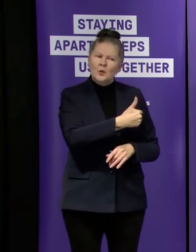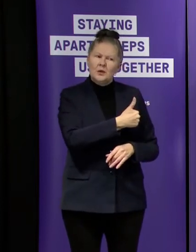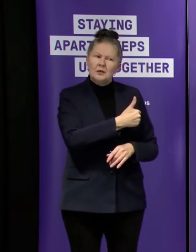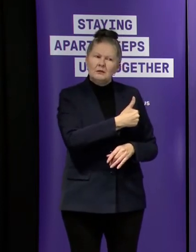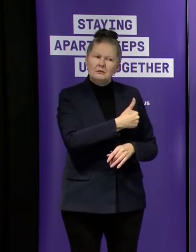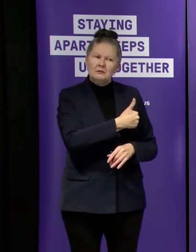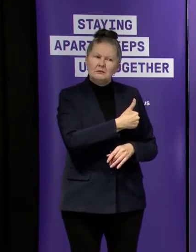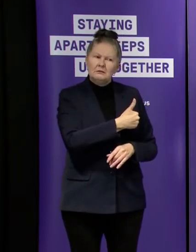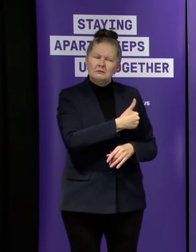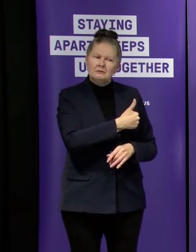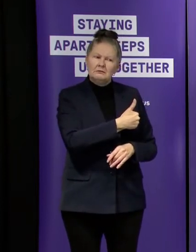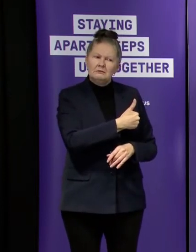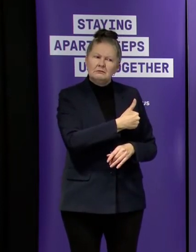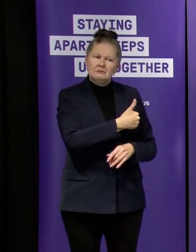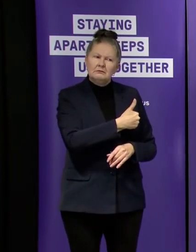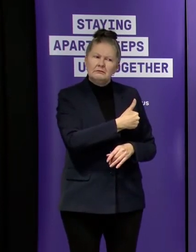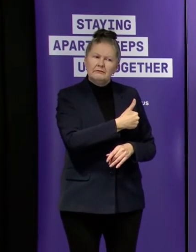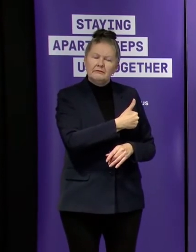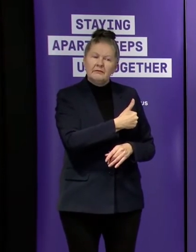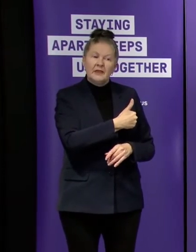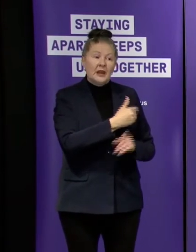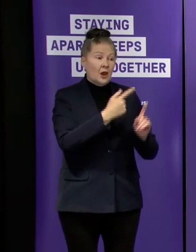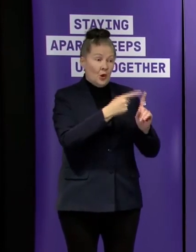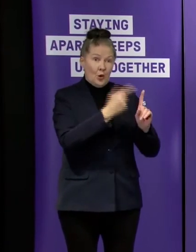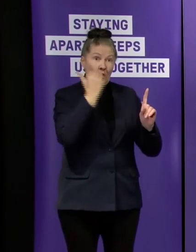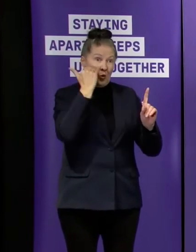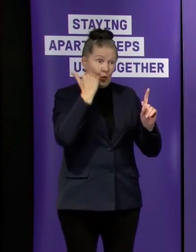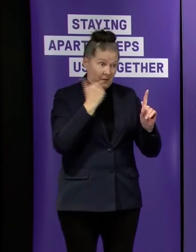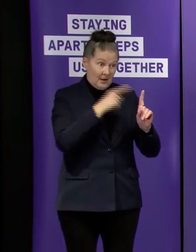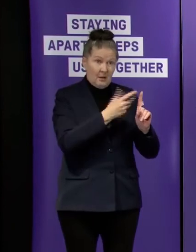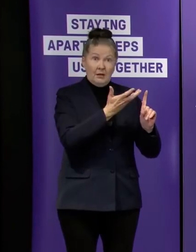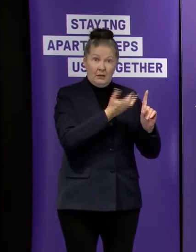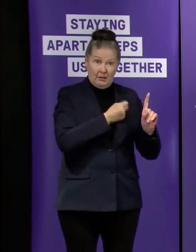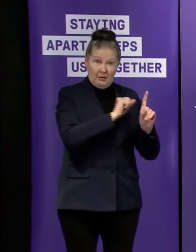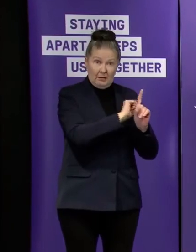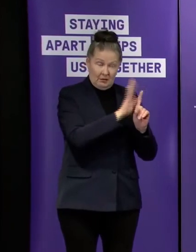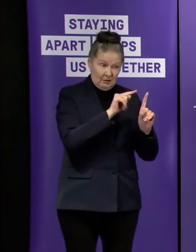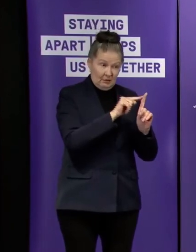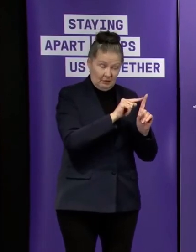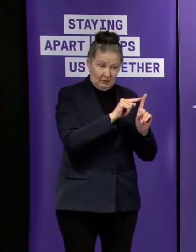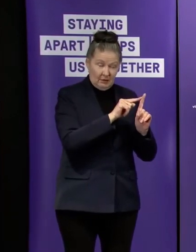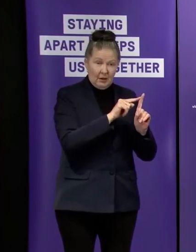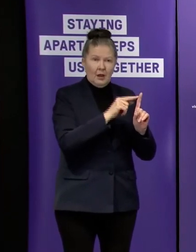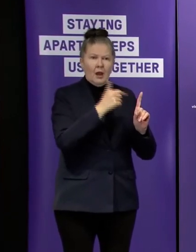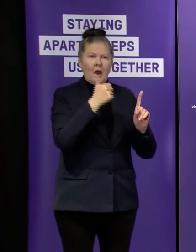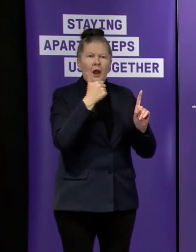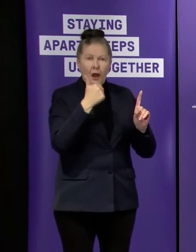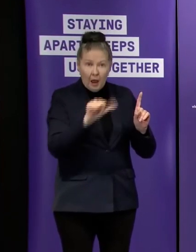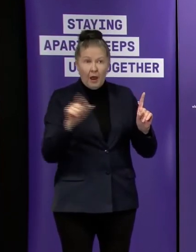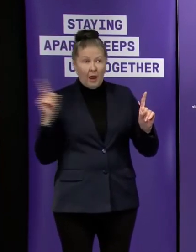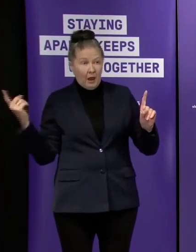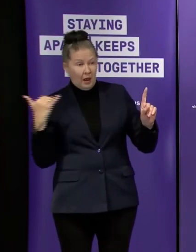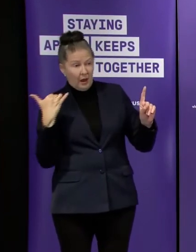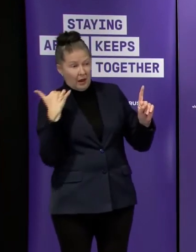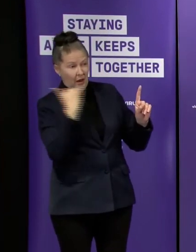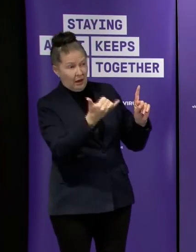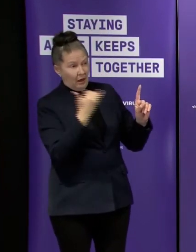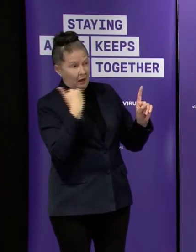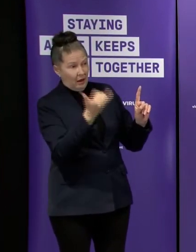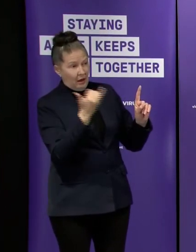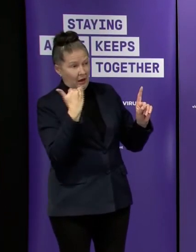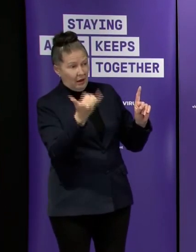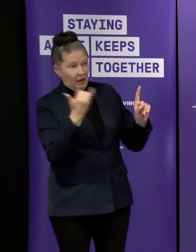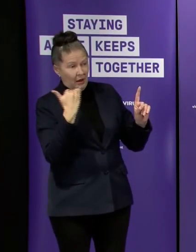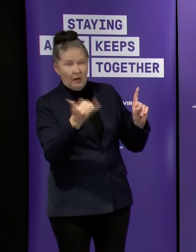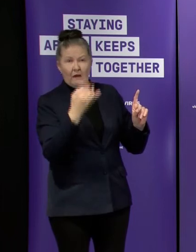contact her contacts weren't contacted until four weeks after she believes or her family believes that she contracted